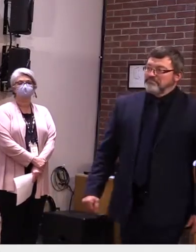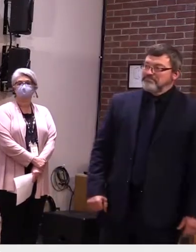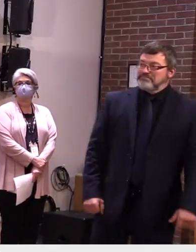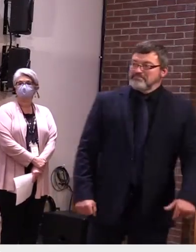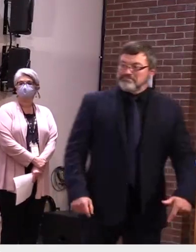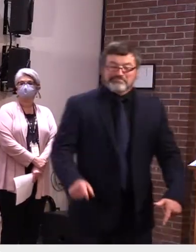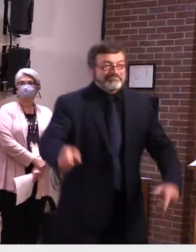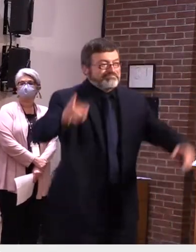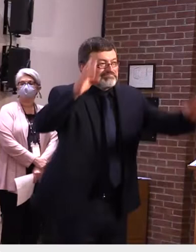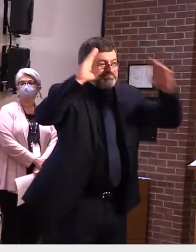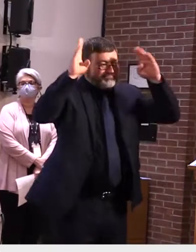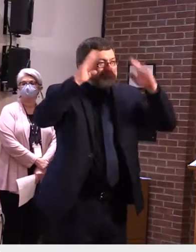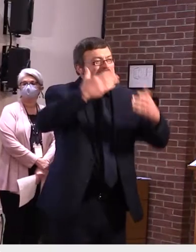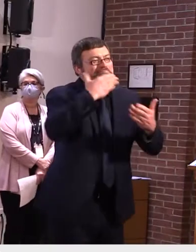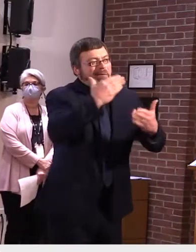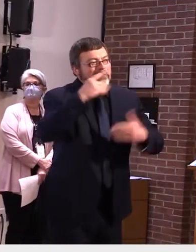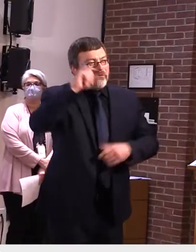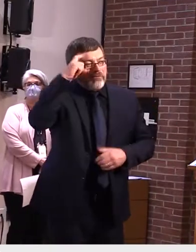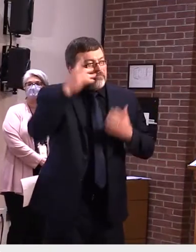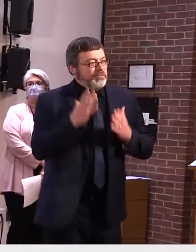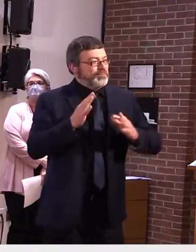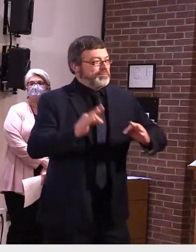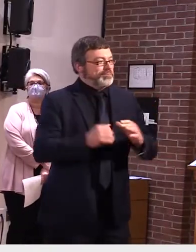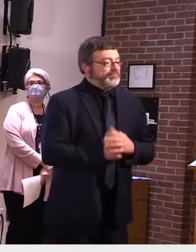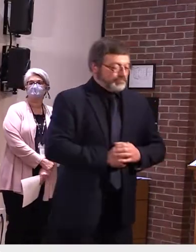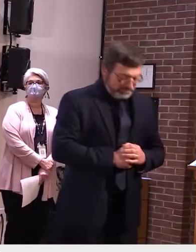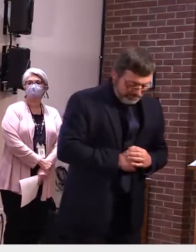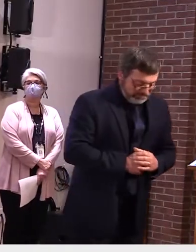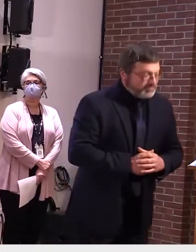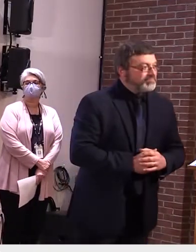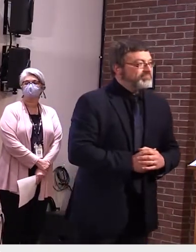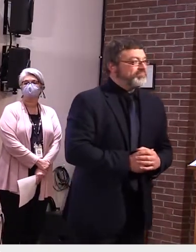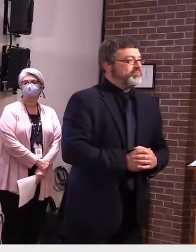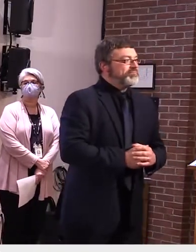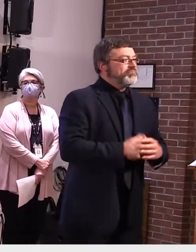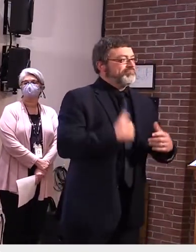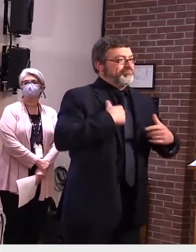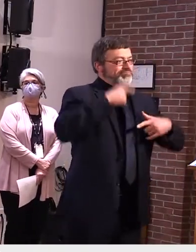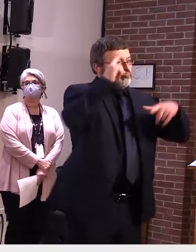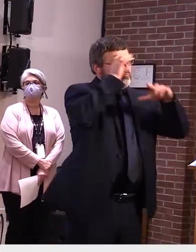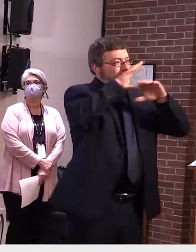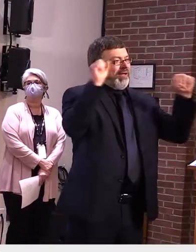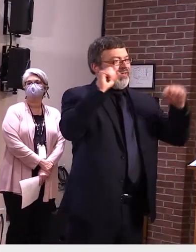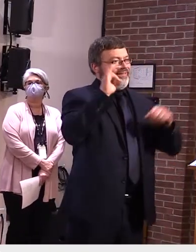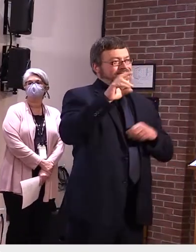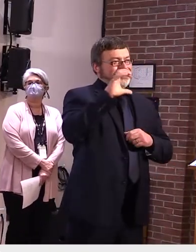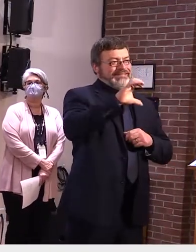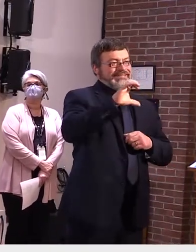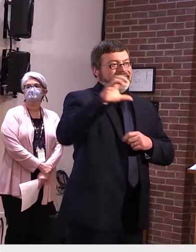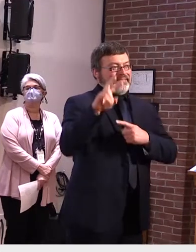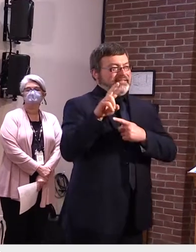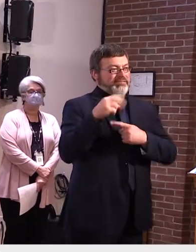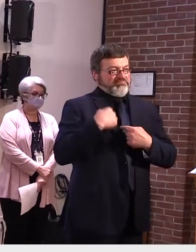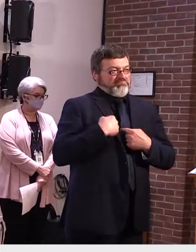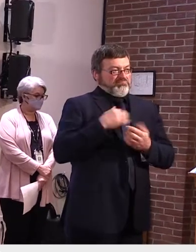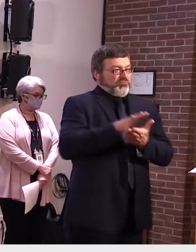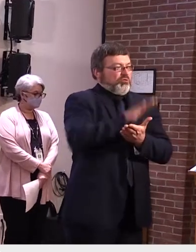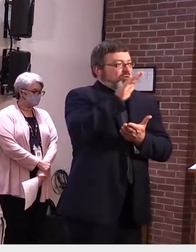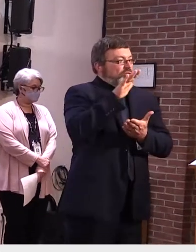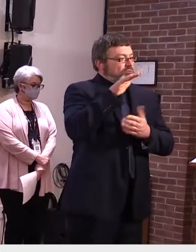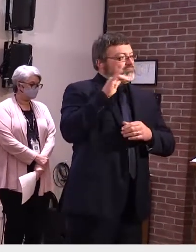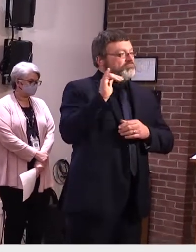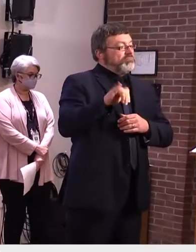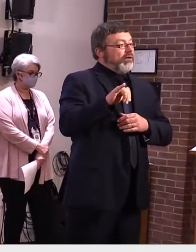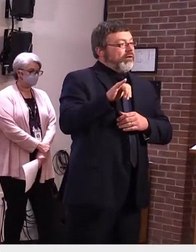Thank you, Governor. And as President of the Community College of Vermont, I am also here representing the Vermont State College System.